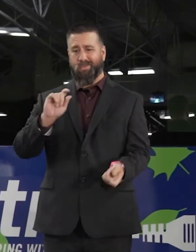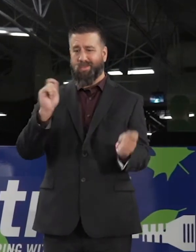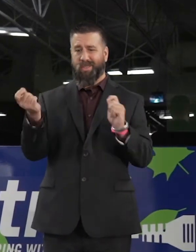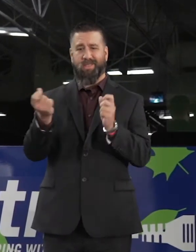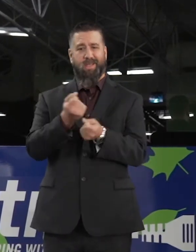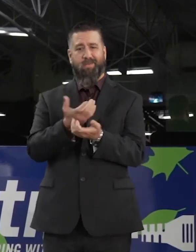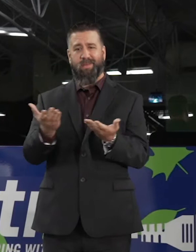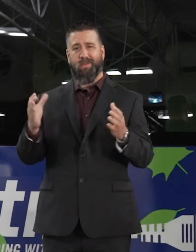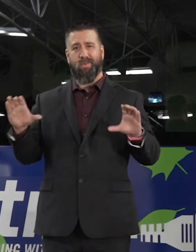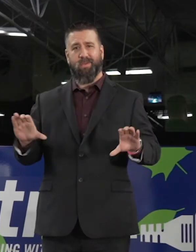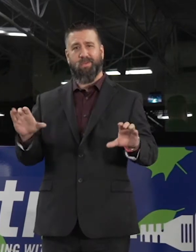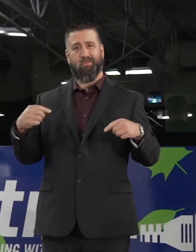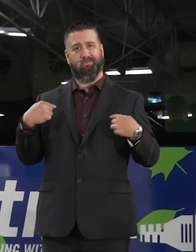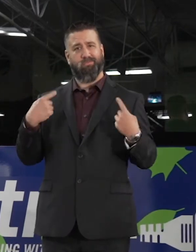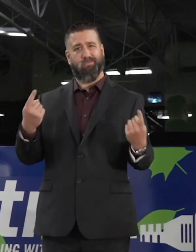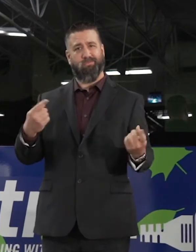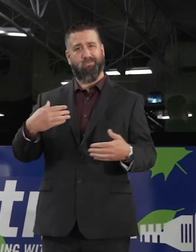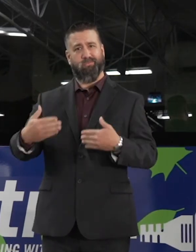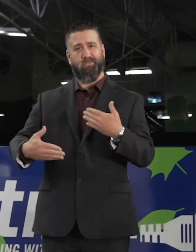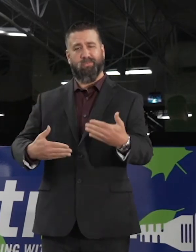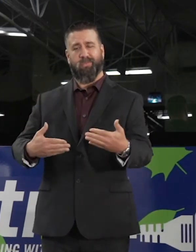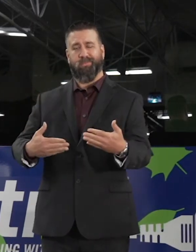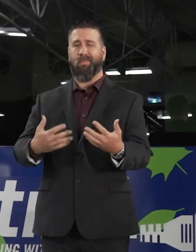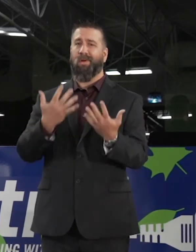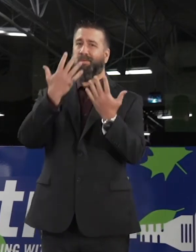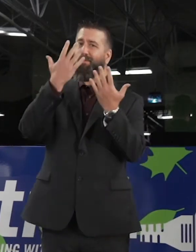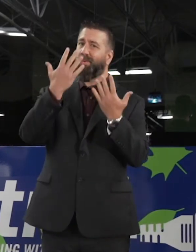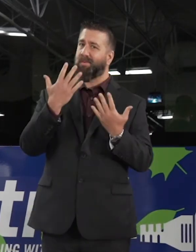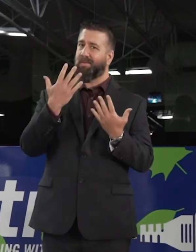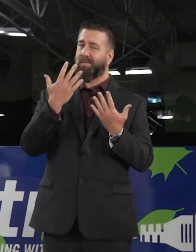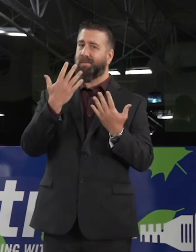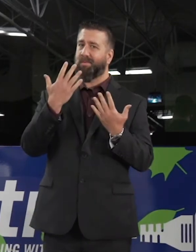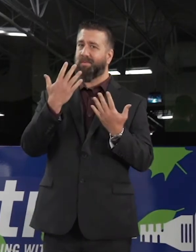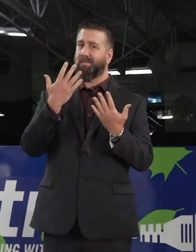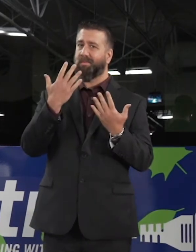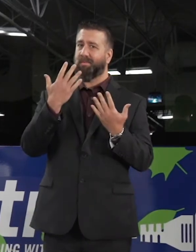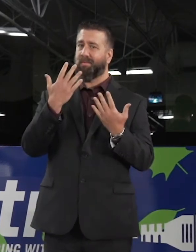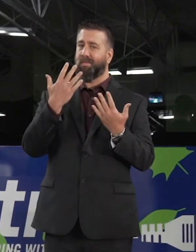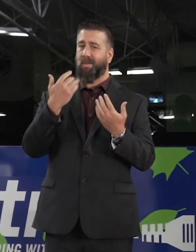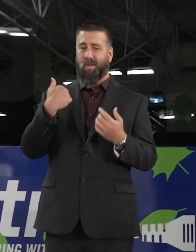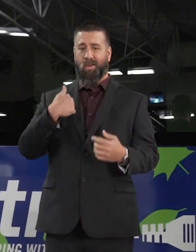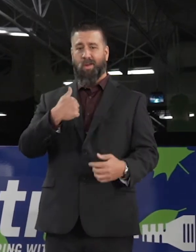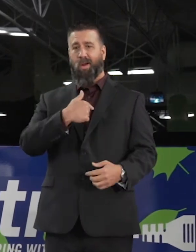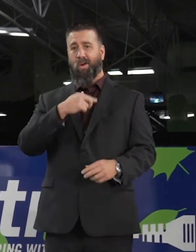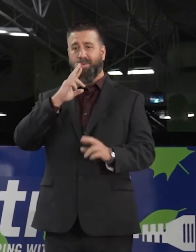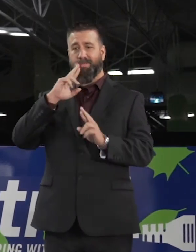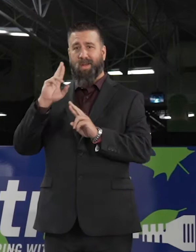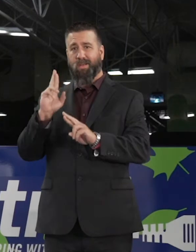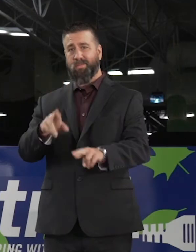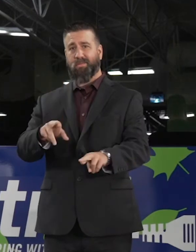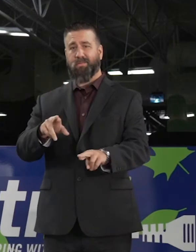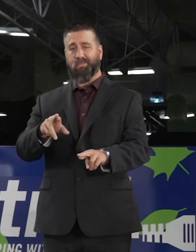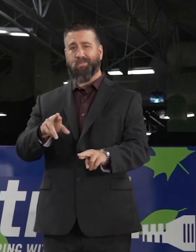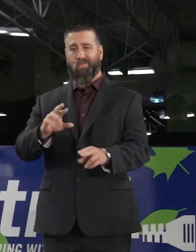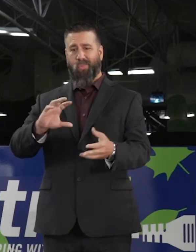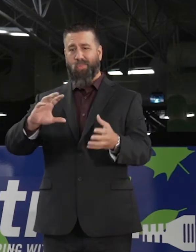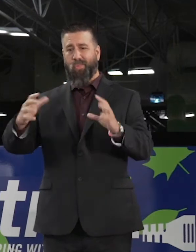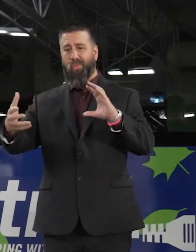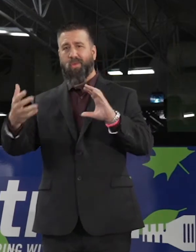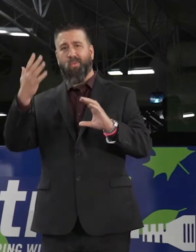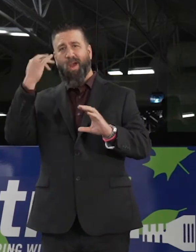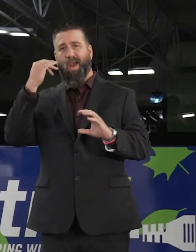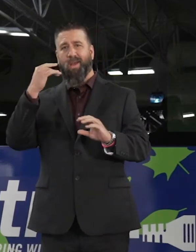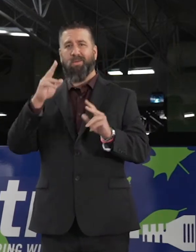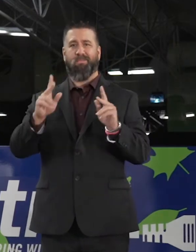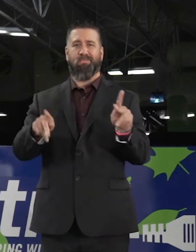do almost everything. Unfortunately, responsible responses have been tainted by political